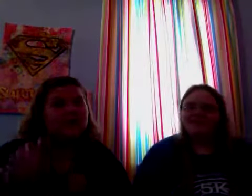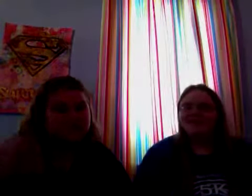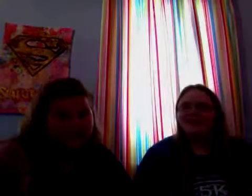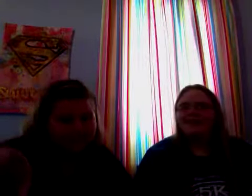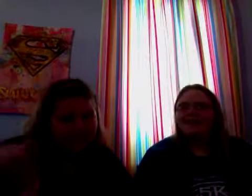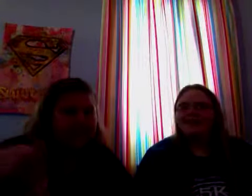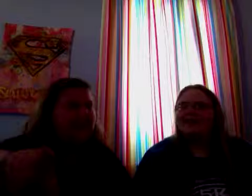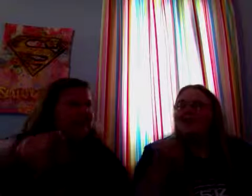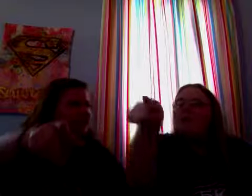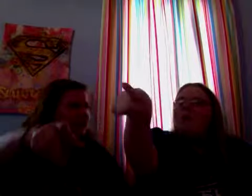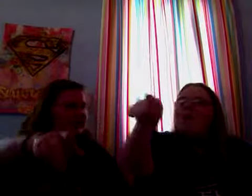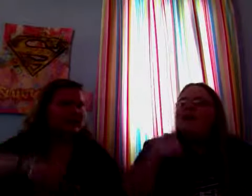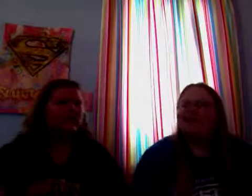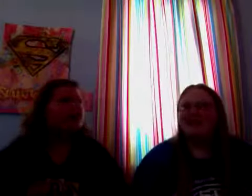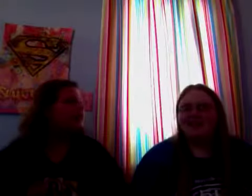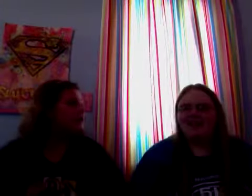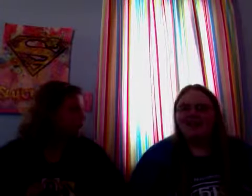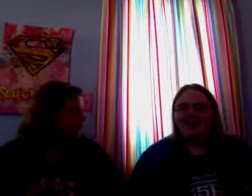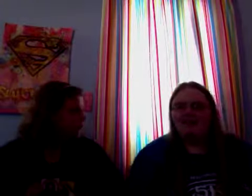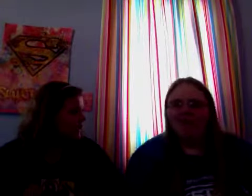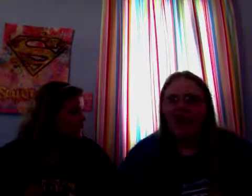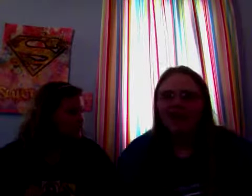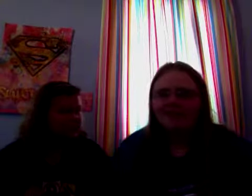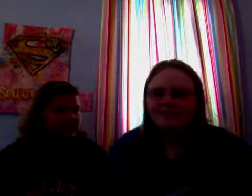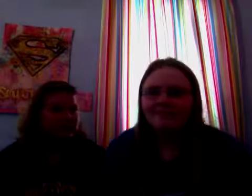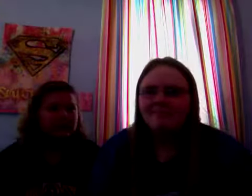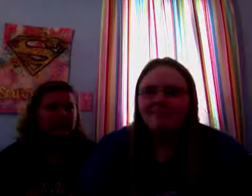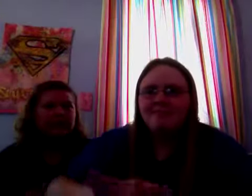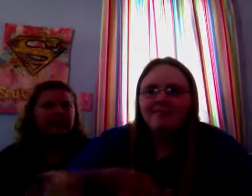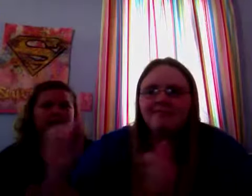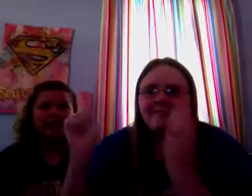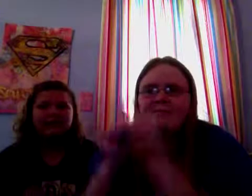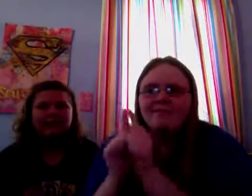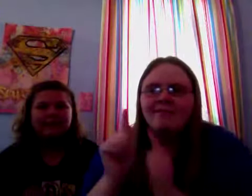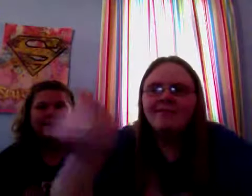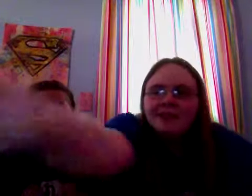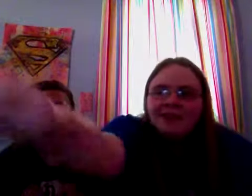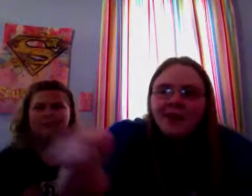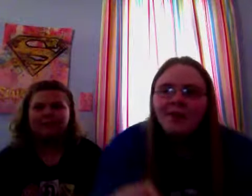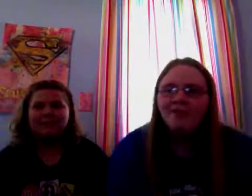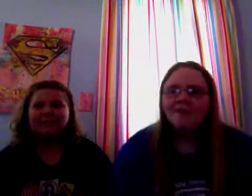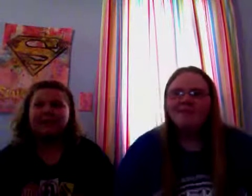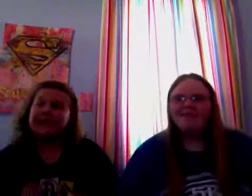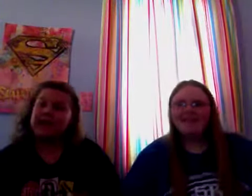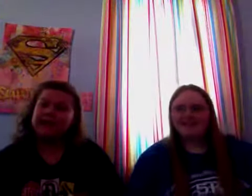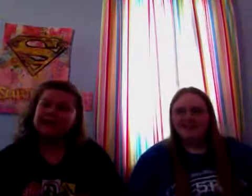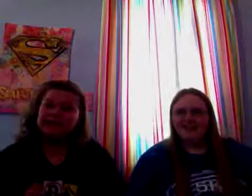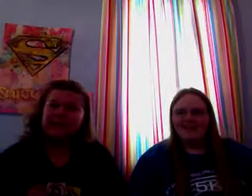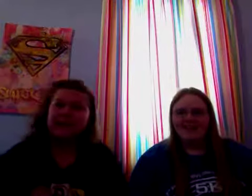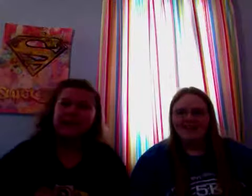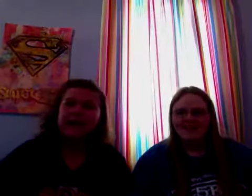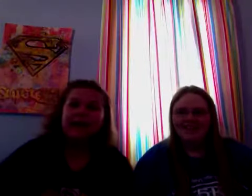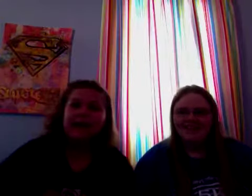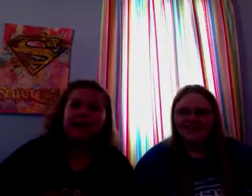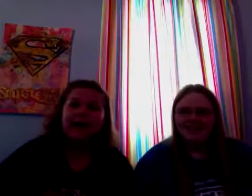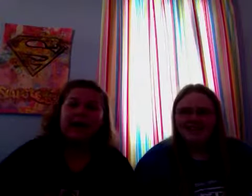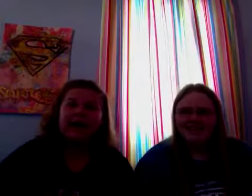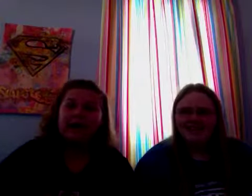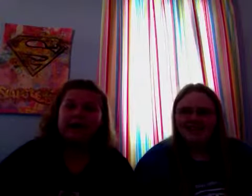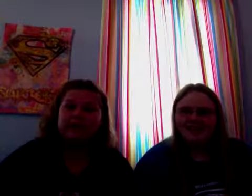you you yes it is fine nice to meet you and I can say I crashed into